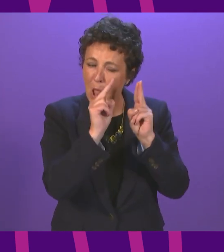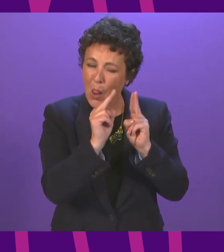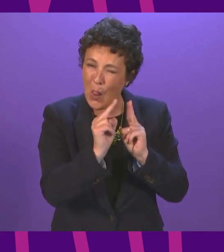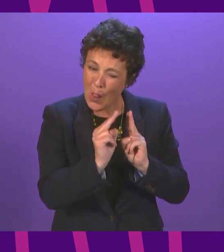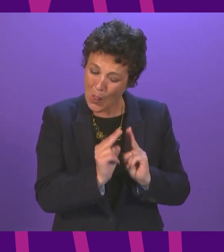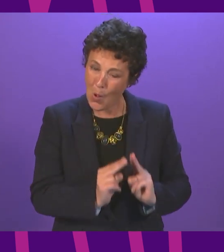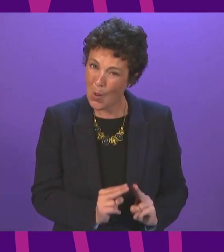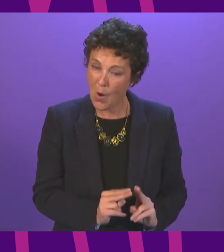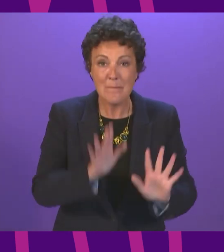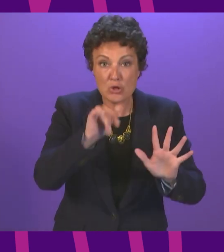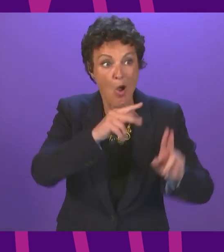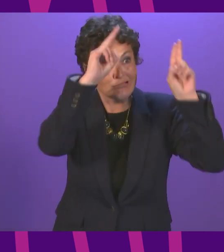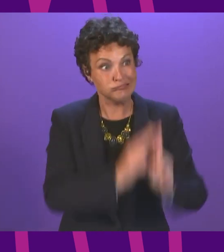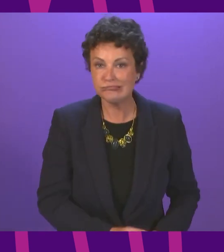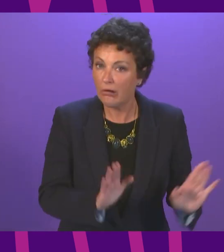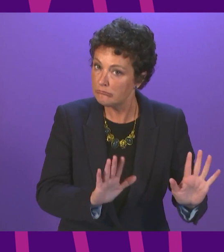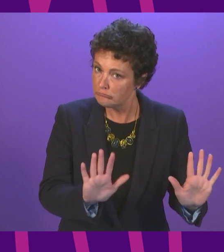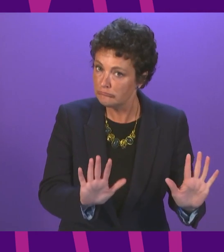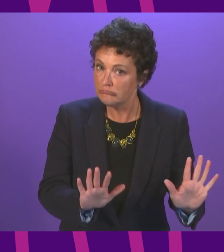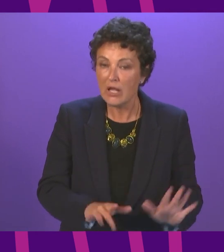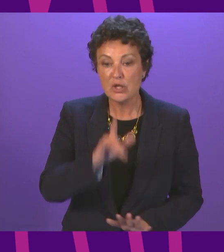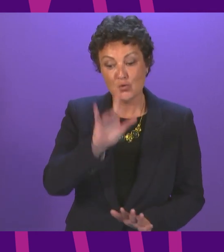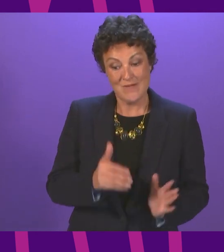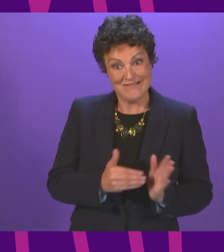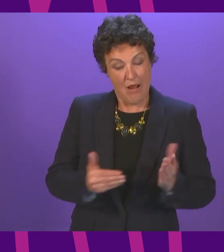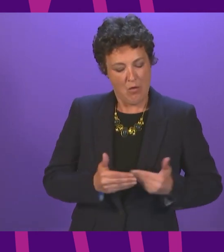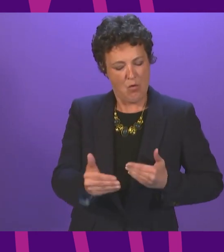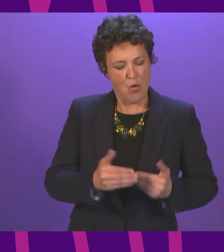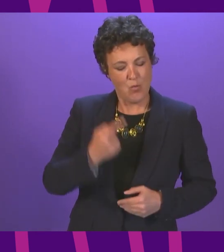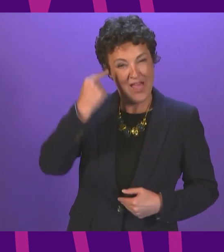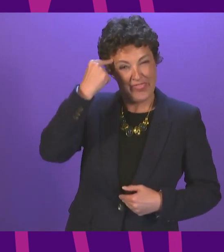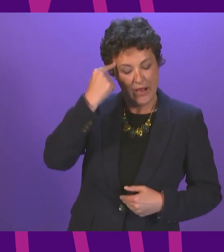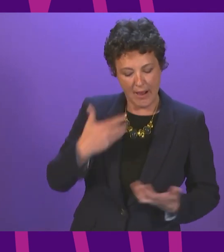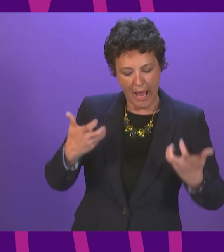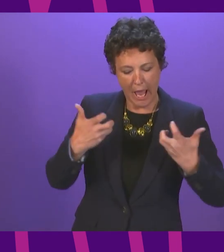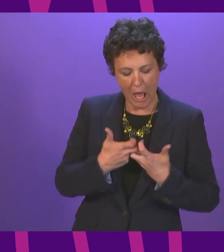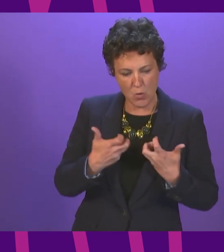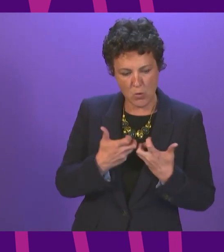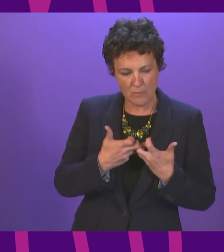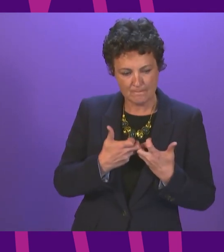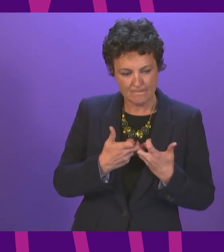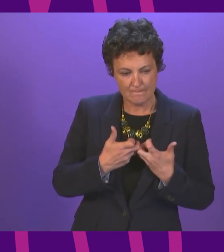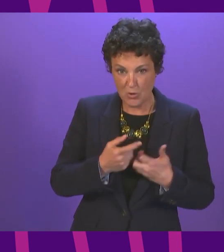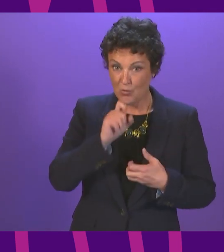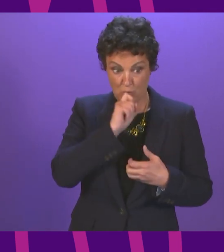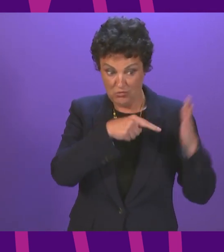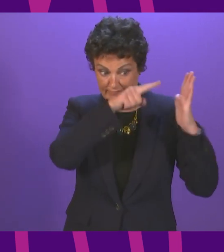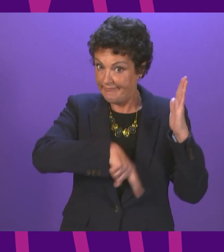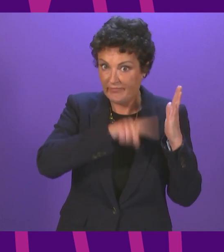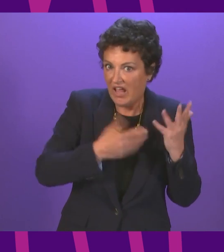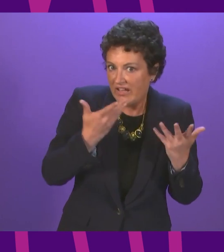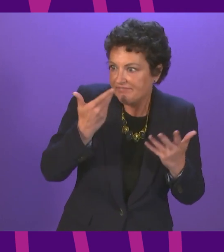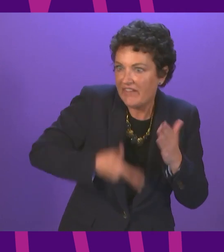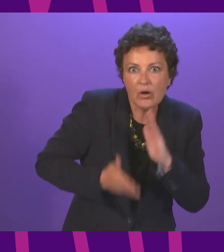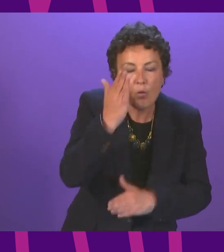So we are looking now, given that we are at an advanced stage, at the different ways in which we can get people who, for whatever reason,